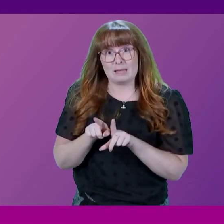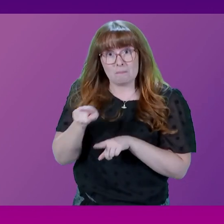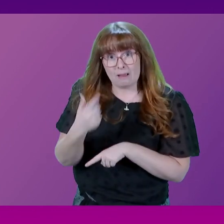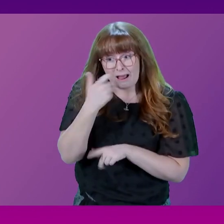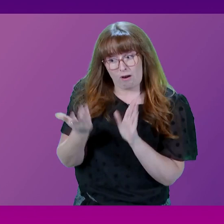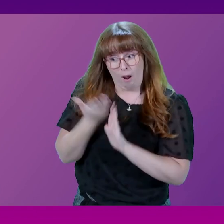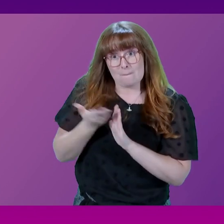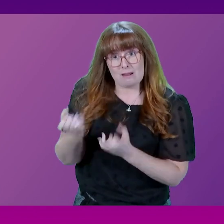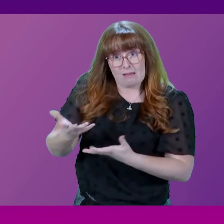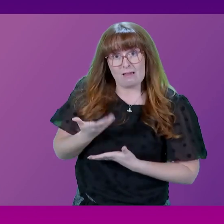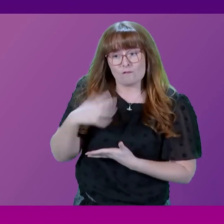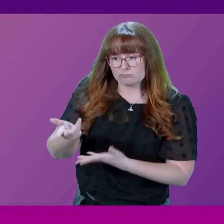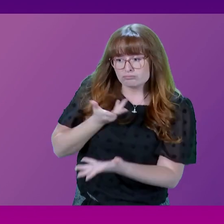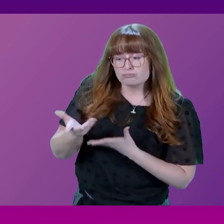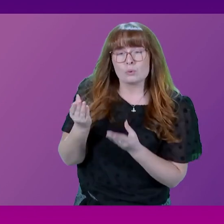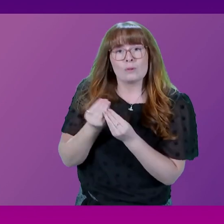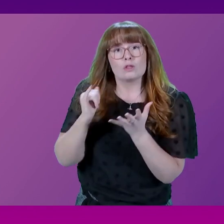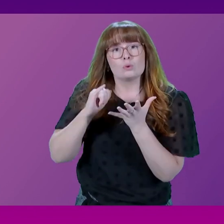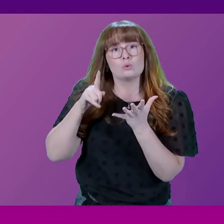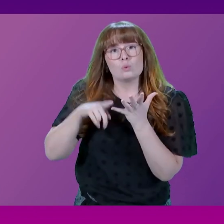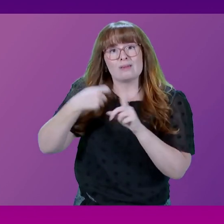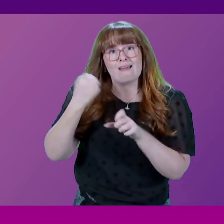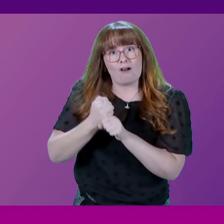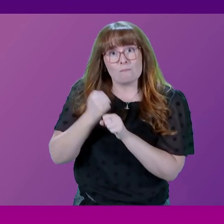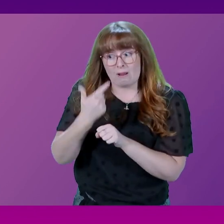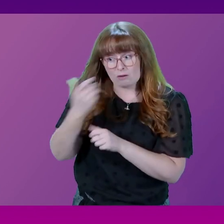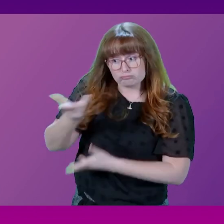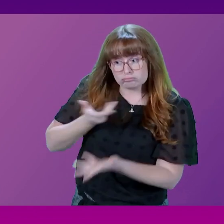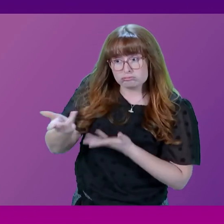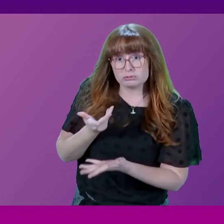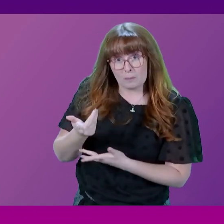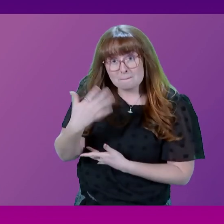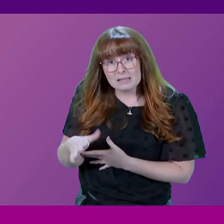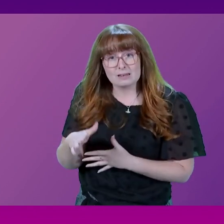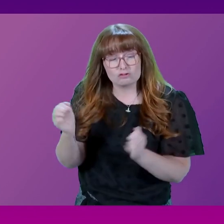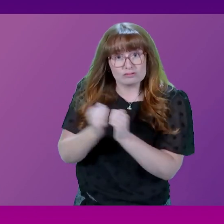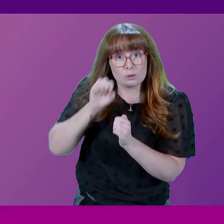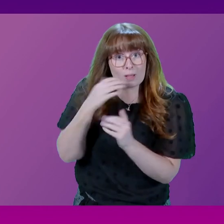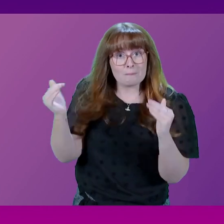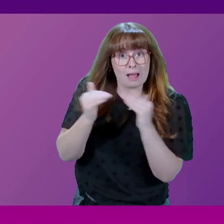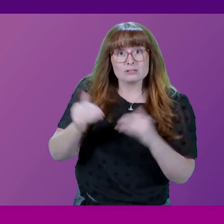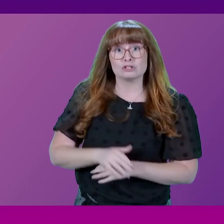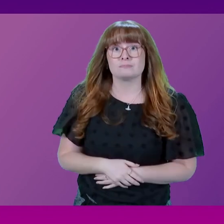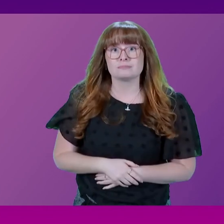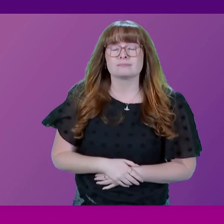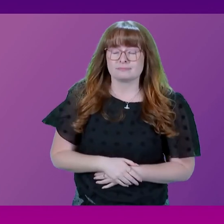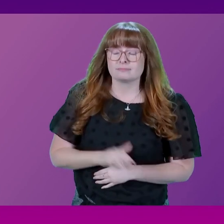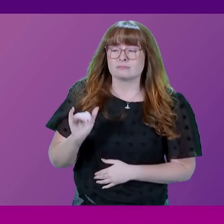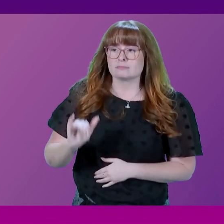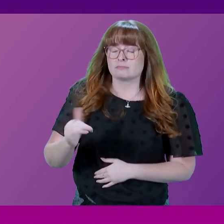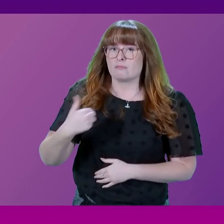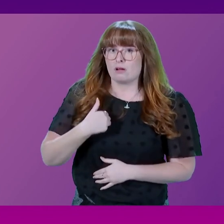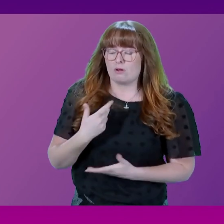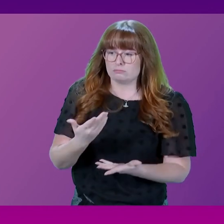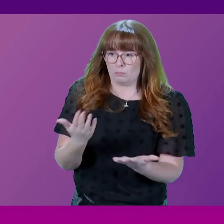update on discussions with the UK Government to match the Scottish Government's just transition fund? First Minister. Well, do welcome the report